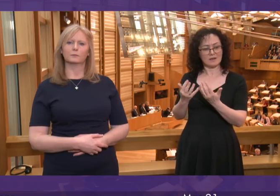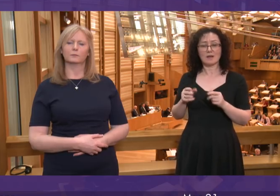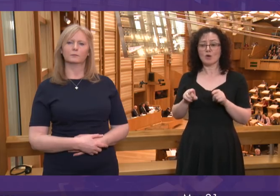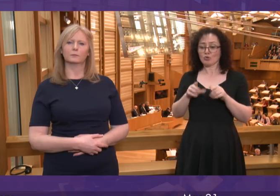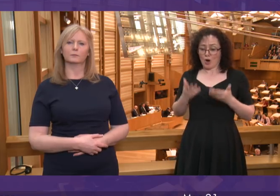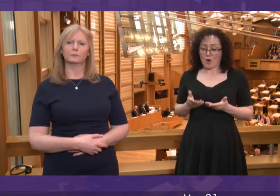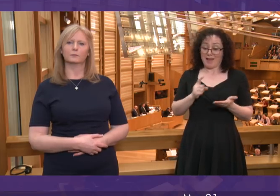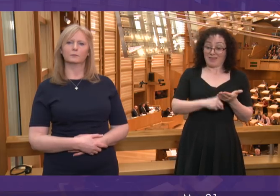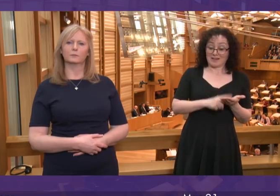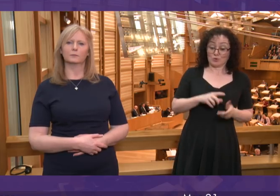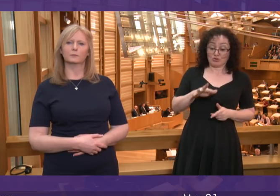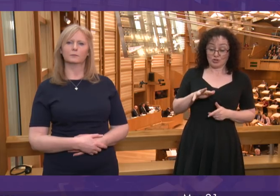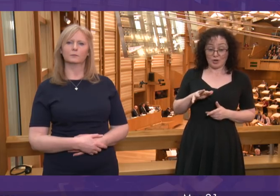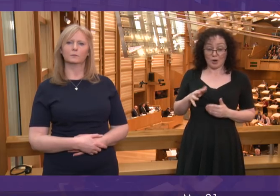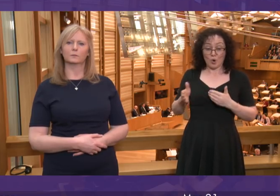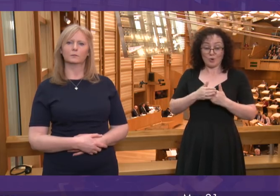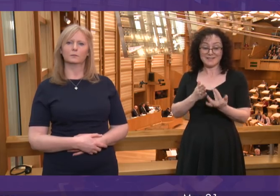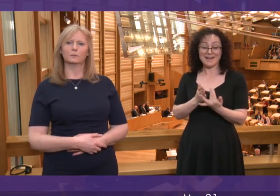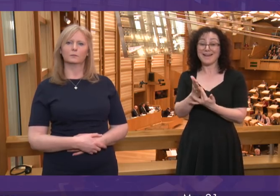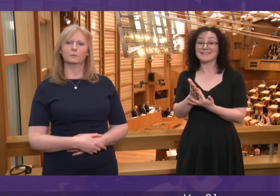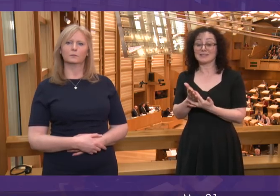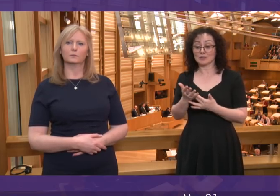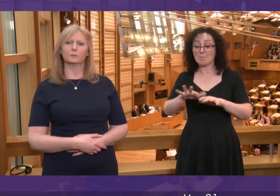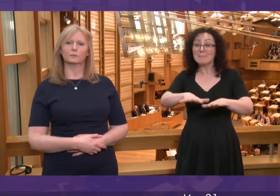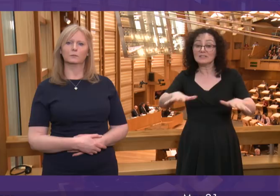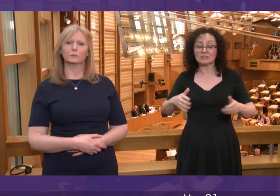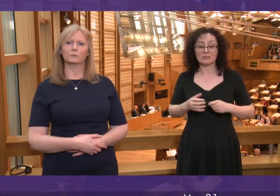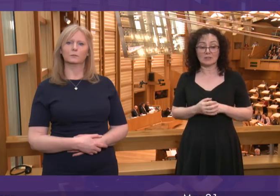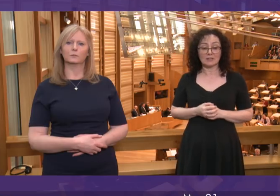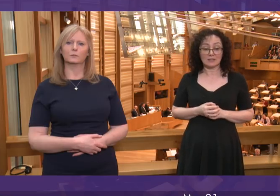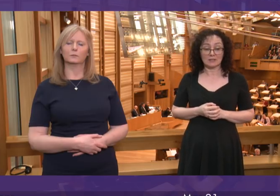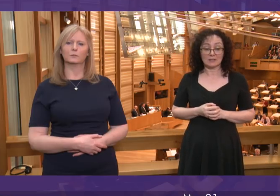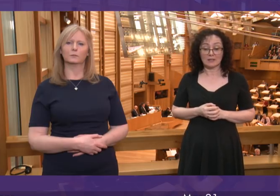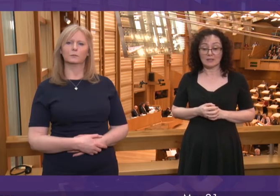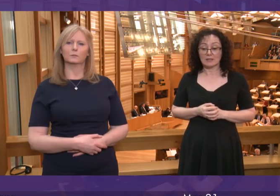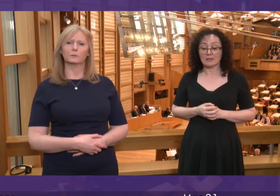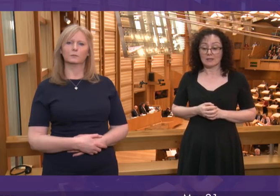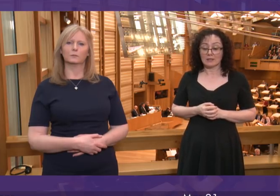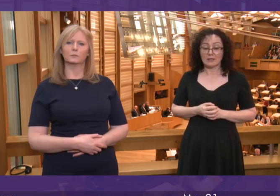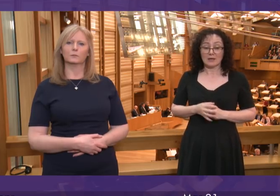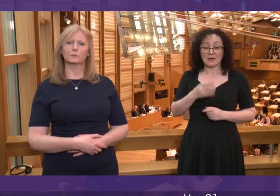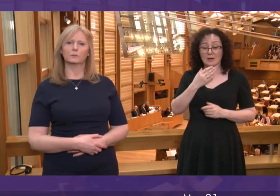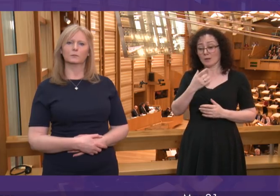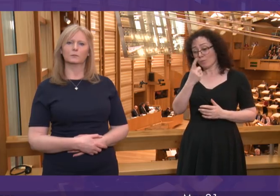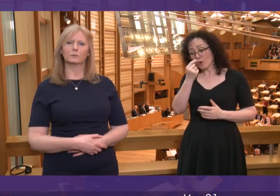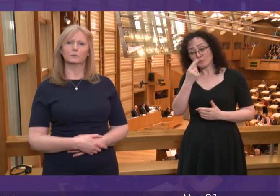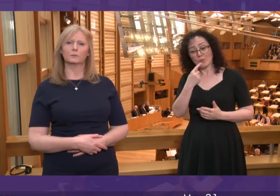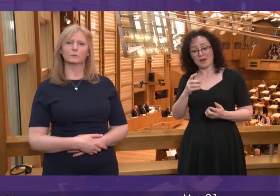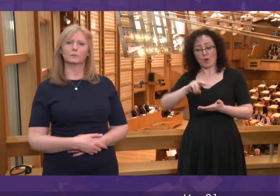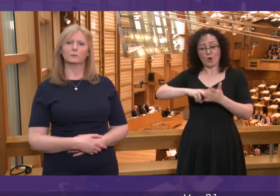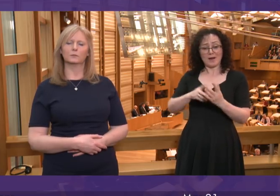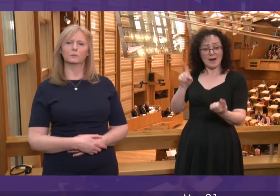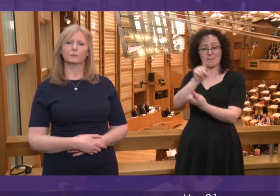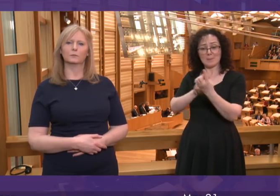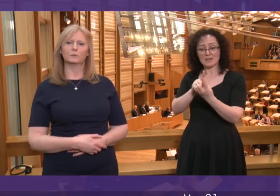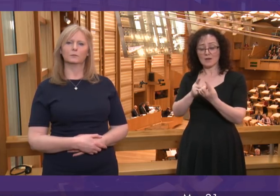to the beach. They've written several times to the Cabinet Secretary, Fergus Ewing, requesting a meeting, even if it's in Holyrood, to discuss their